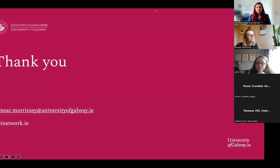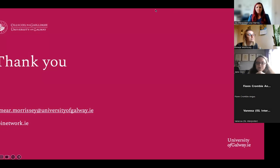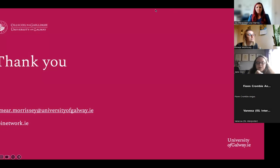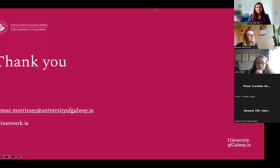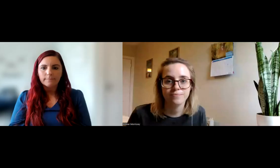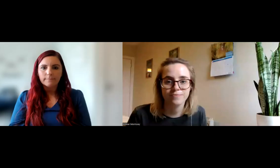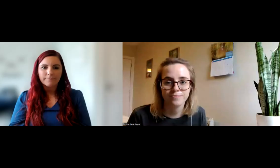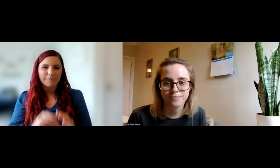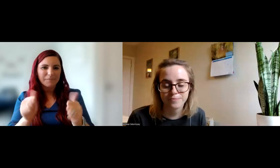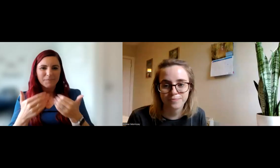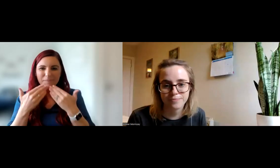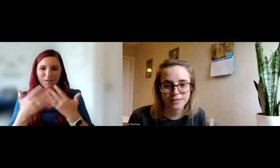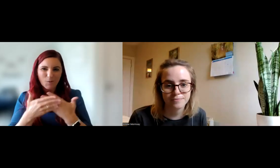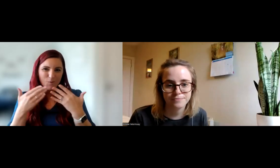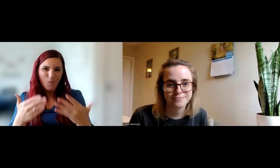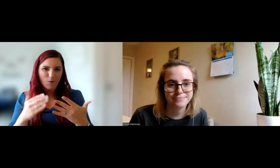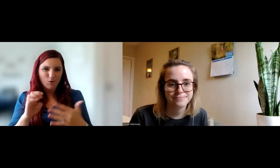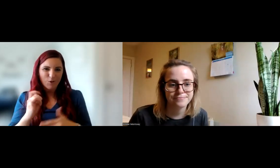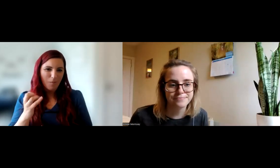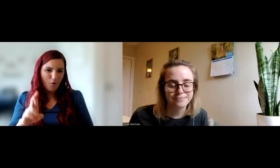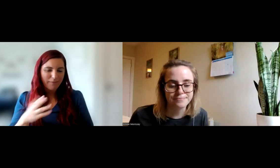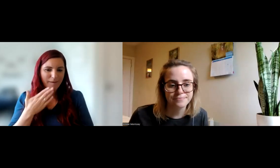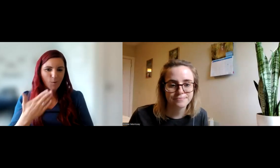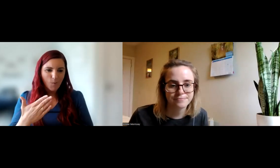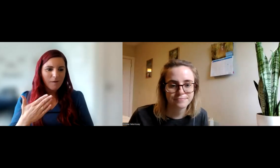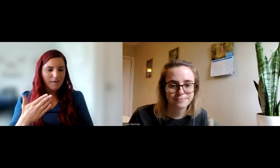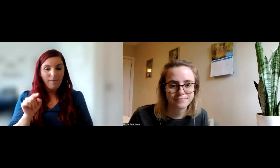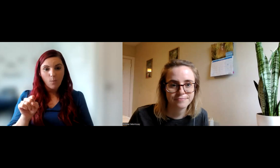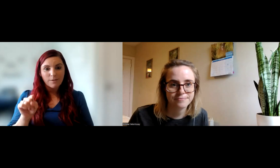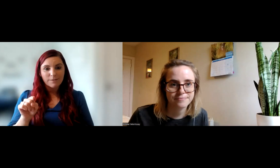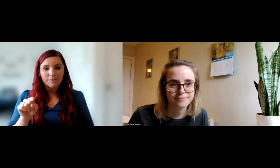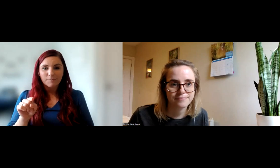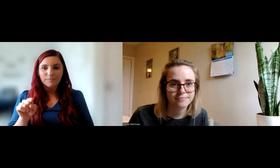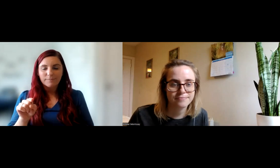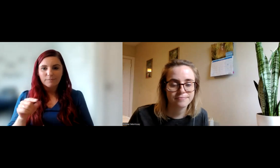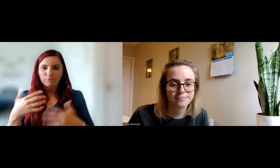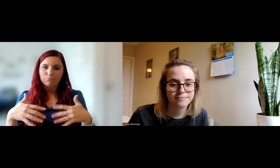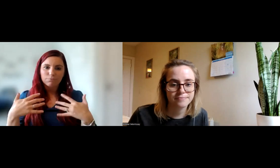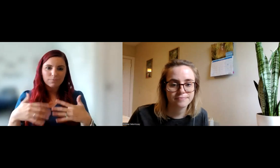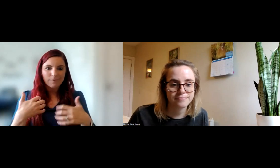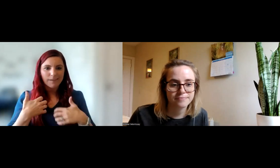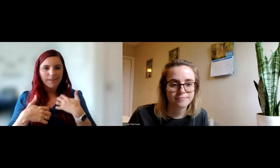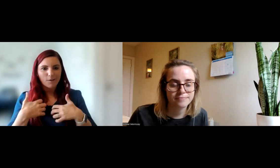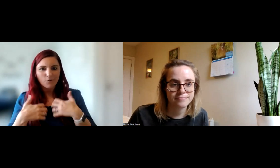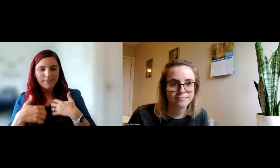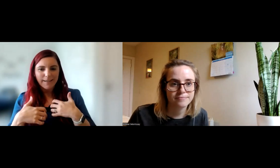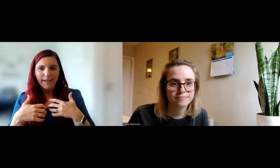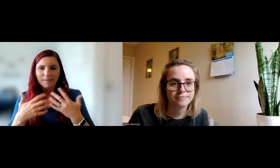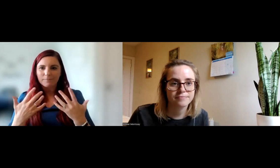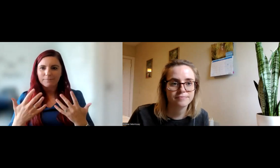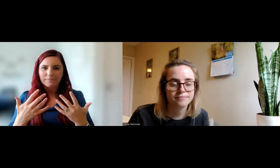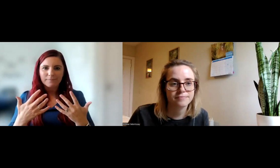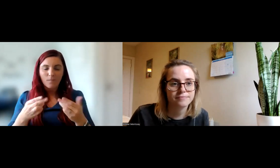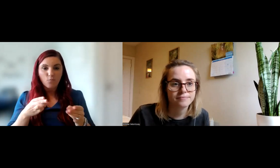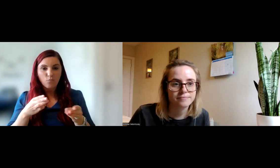Super. Thank you so much, Imer. That was a really, really interesting sort of practical